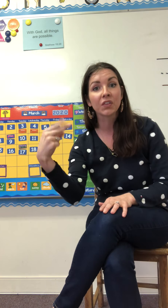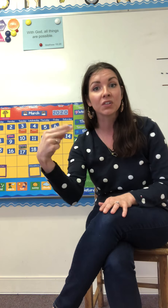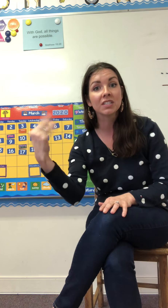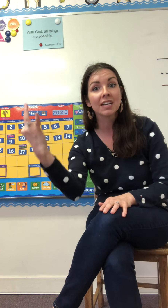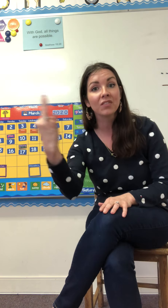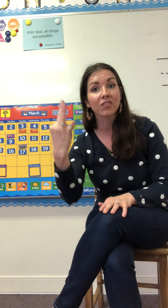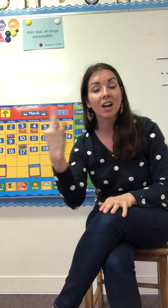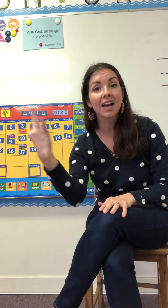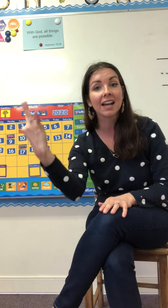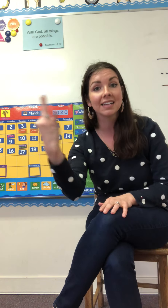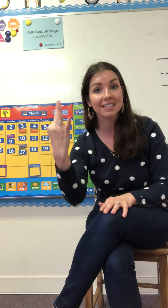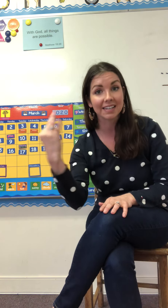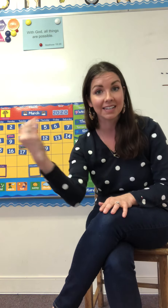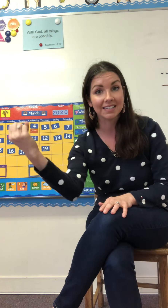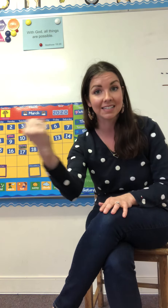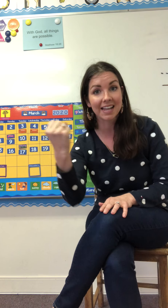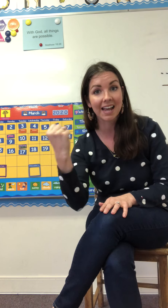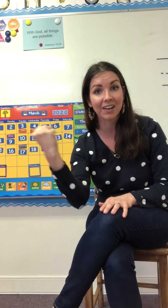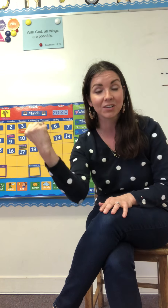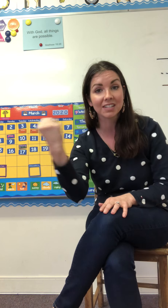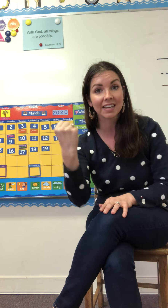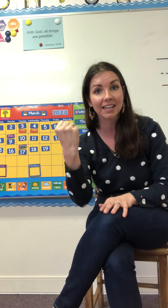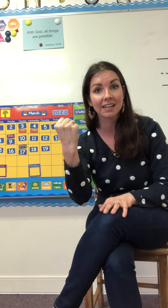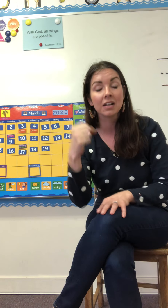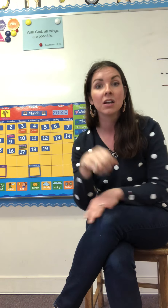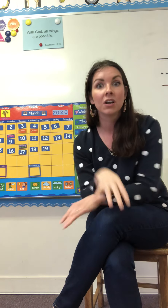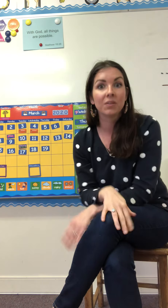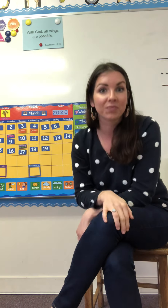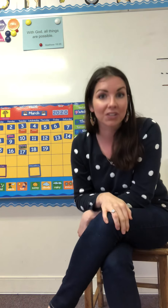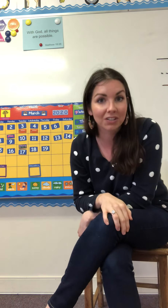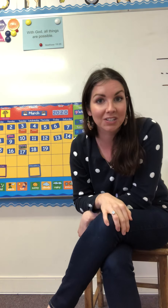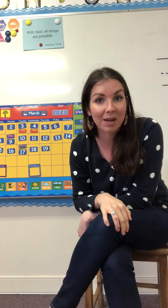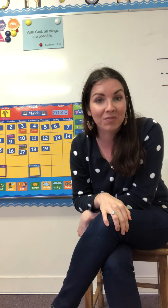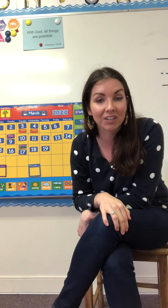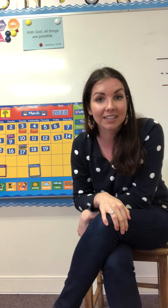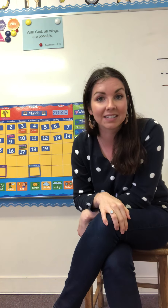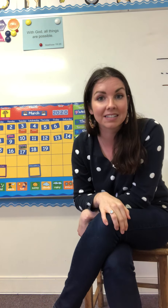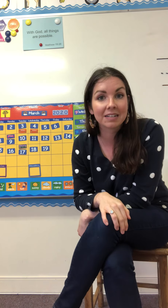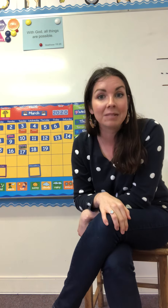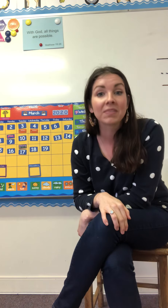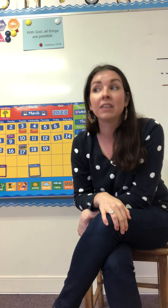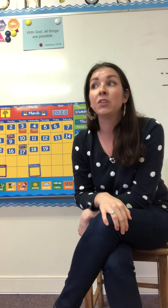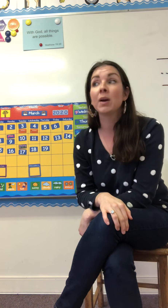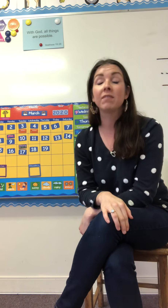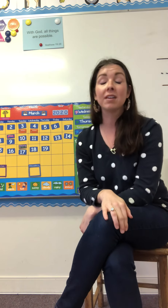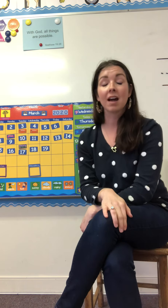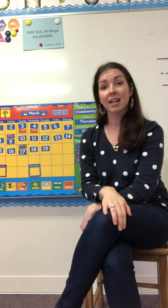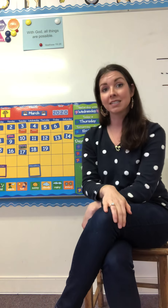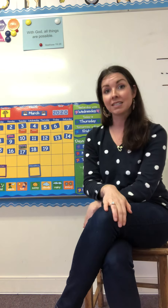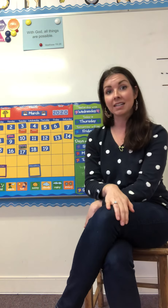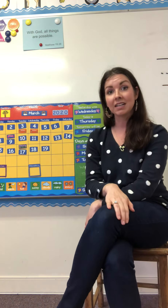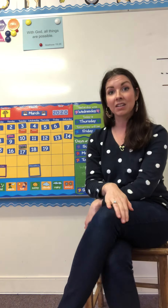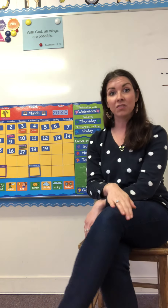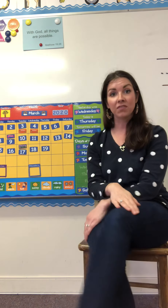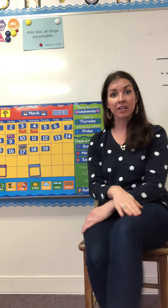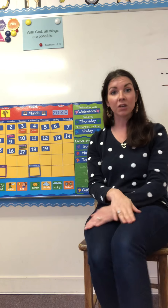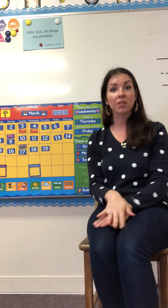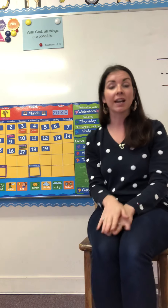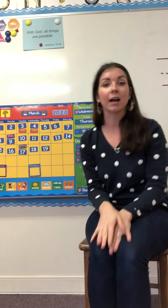Thursday, Friday, Saturday. day good job friends if you have not seen the video that I